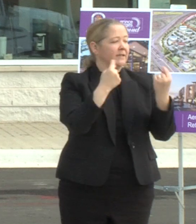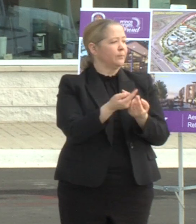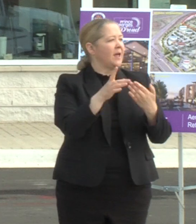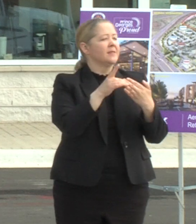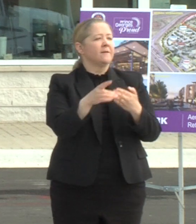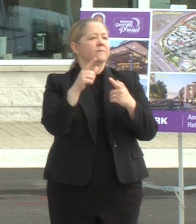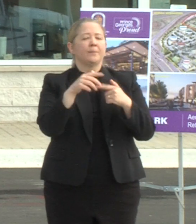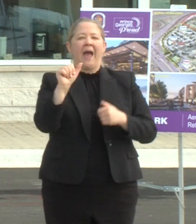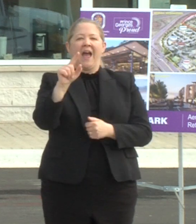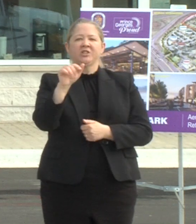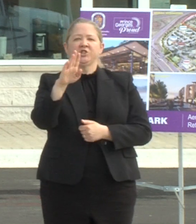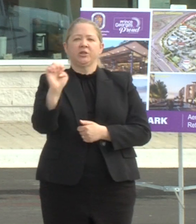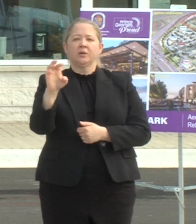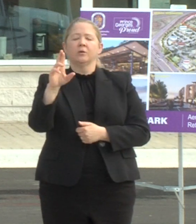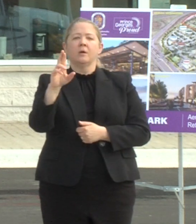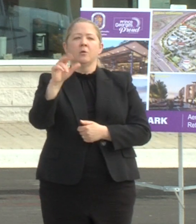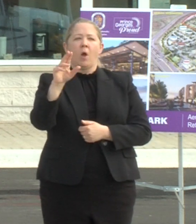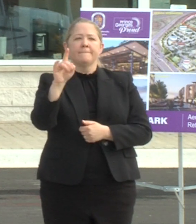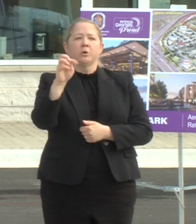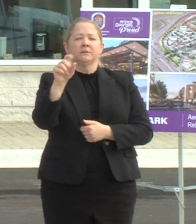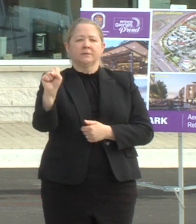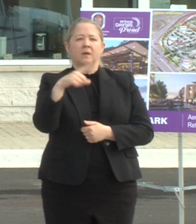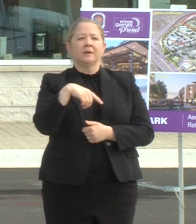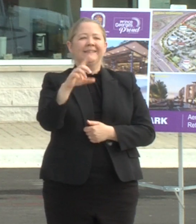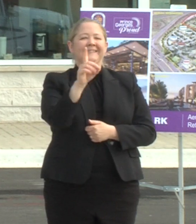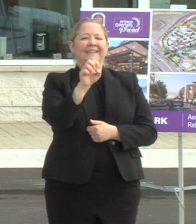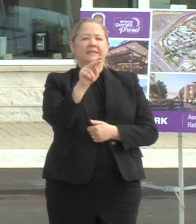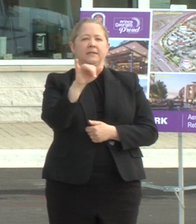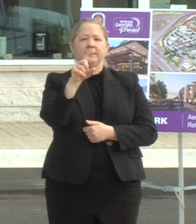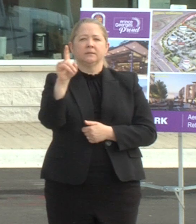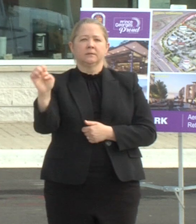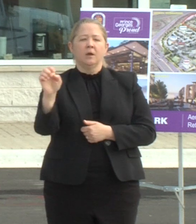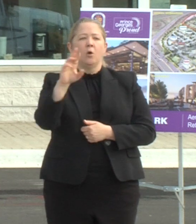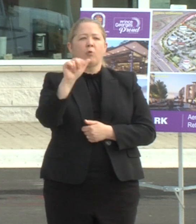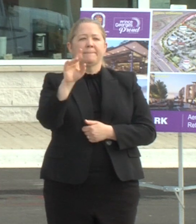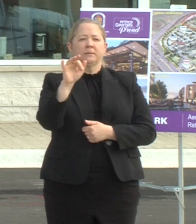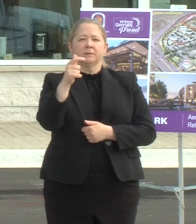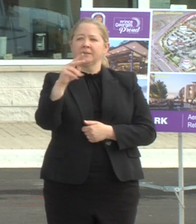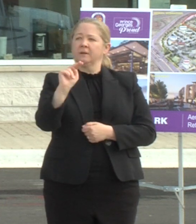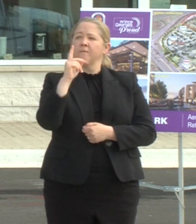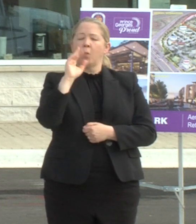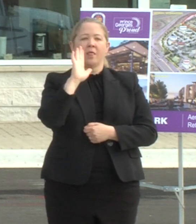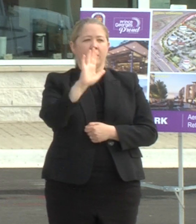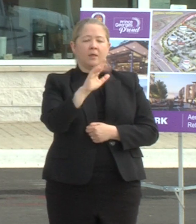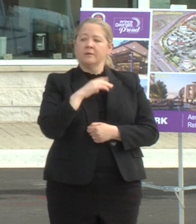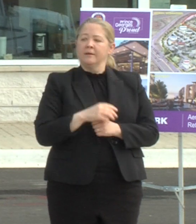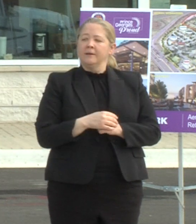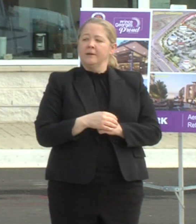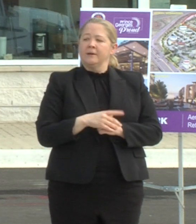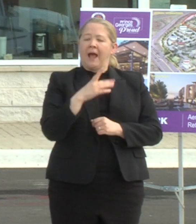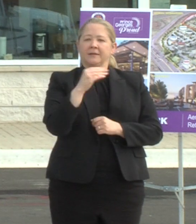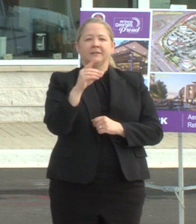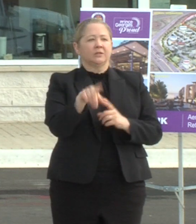denise robinson and aspasia for their aspasia zipolia for